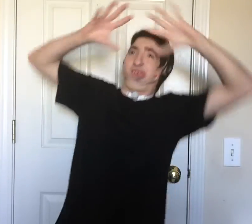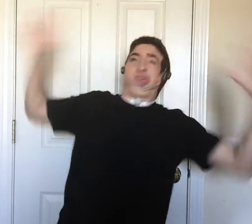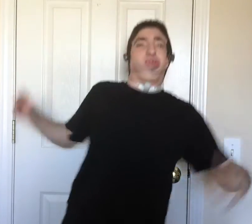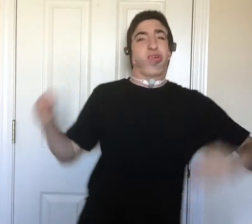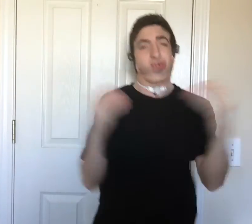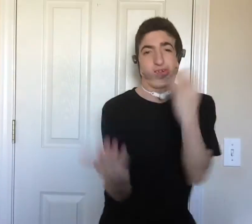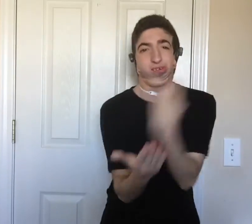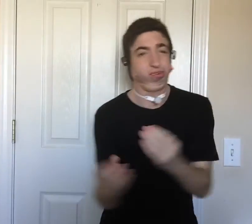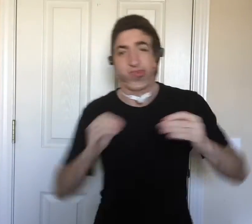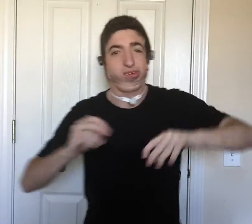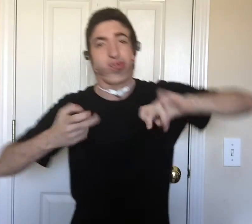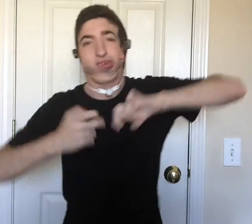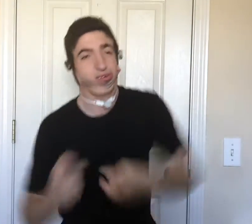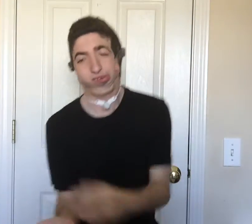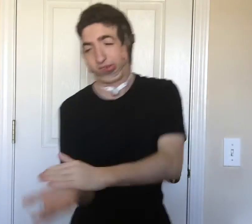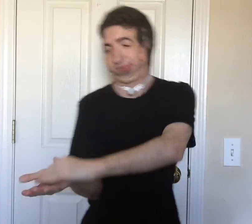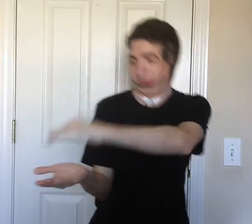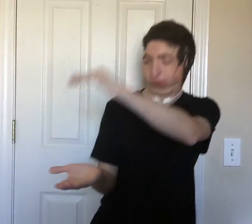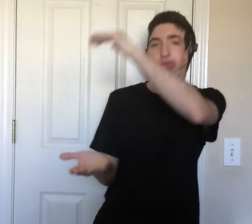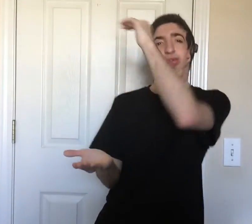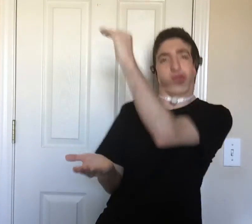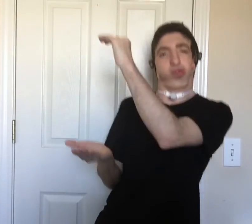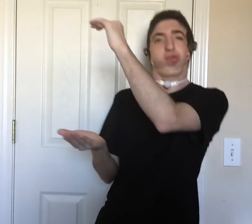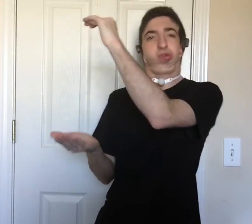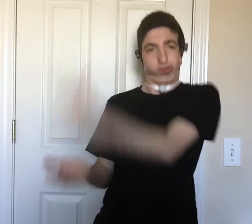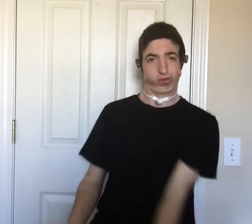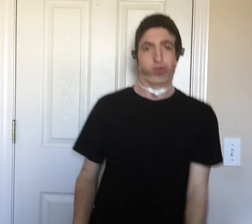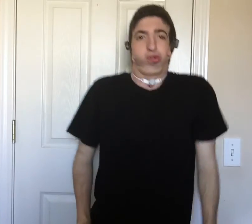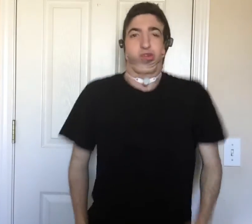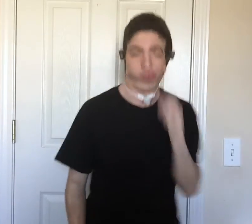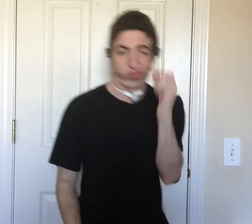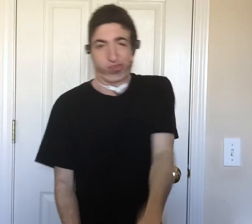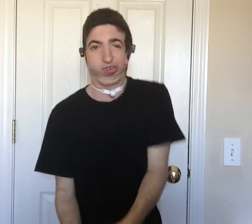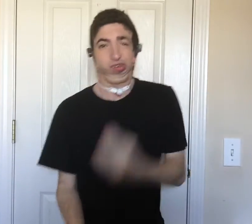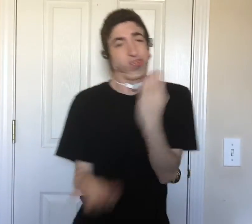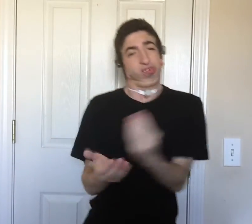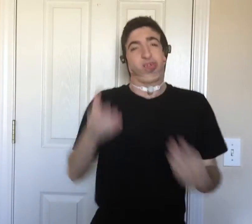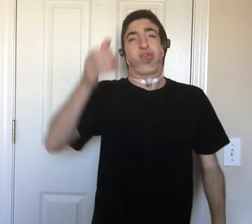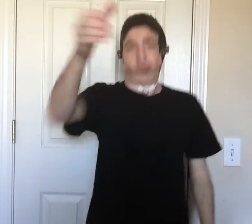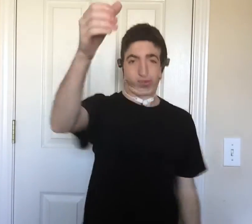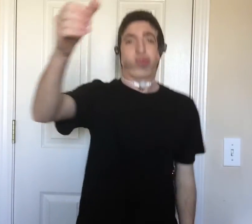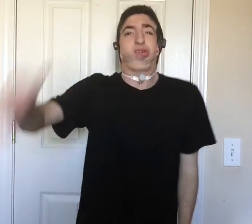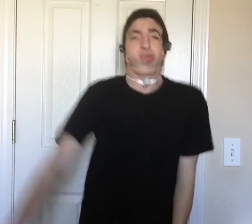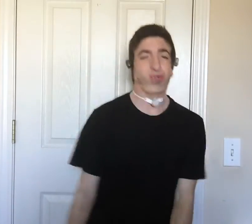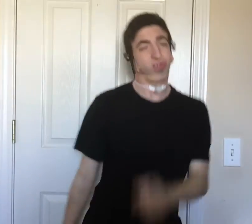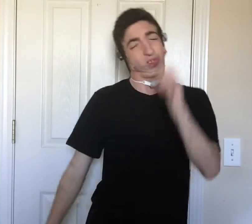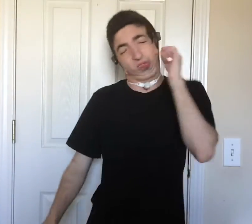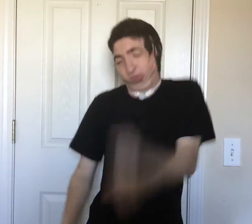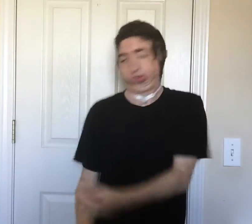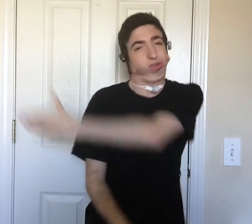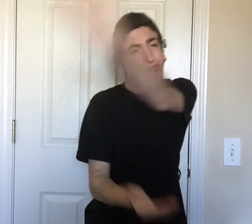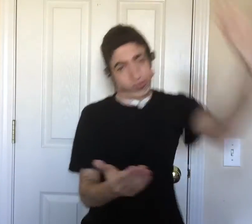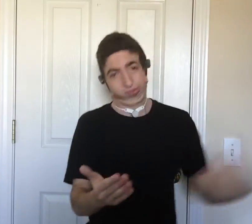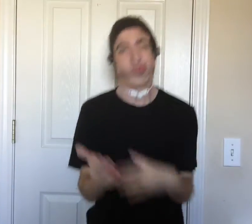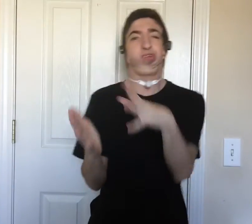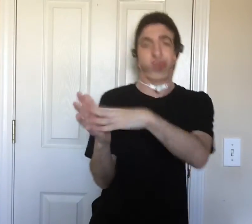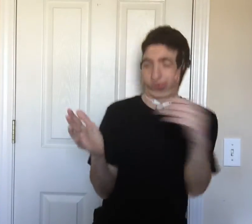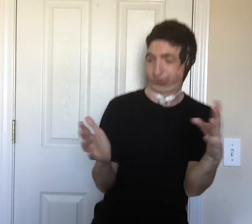More money, more problems. When I get it, I'm a pallet up. Now I'm dope on the ground. We get toast. So fresh how we flow. Everybody get their style. I once